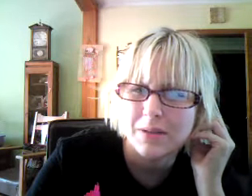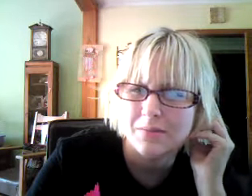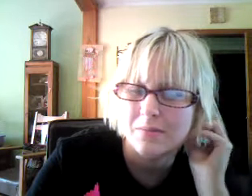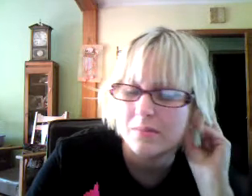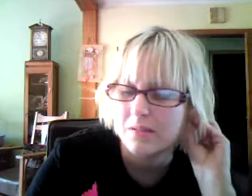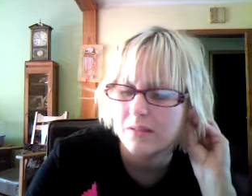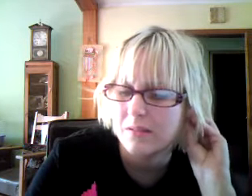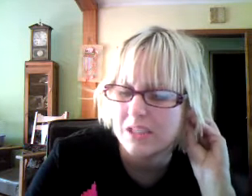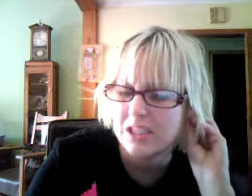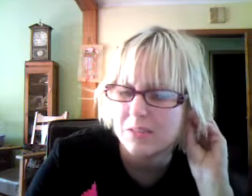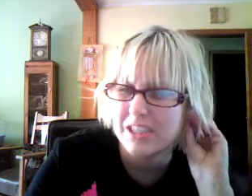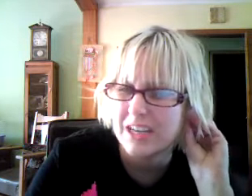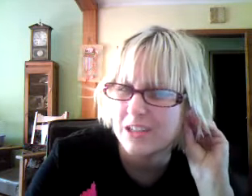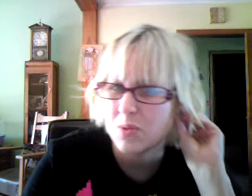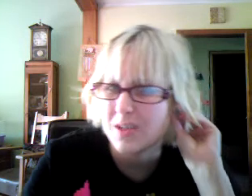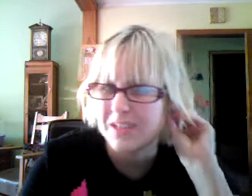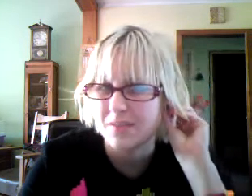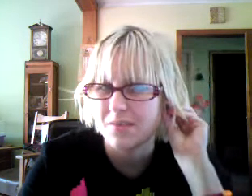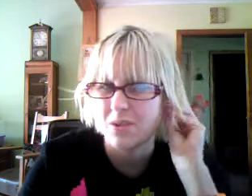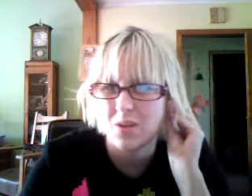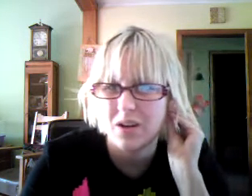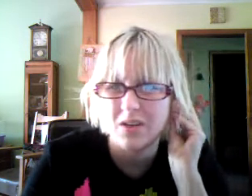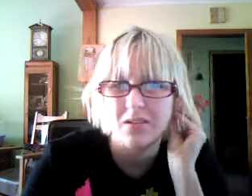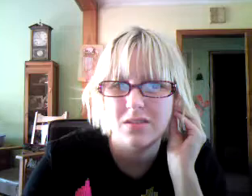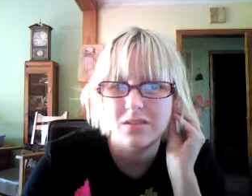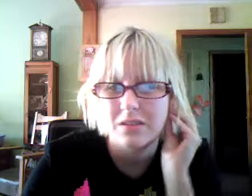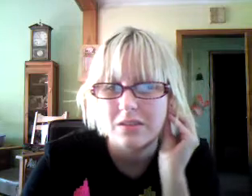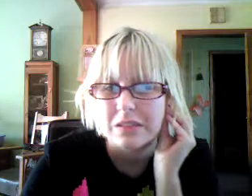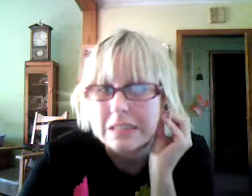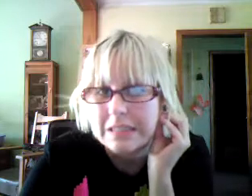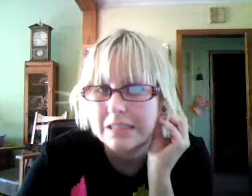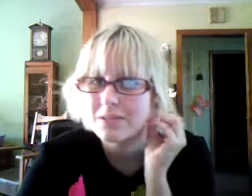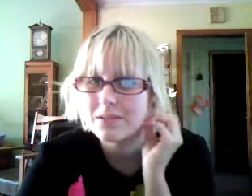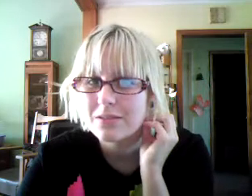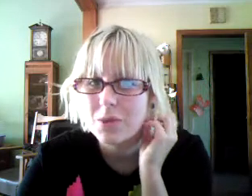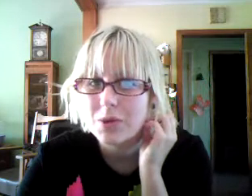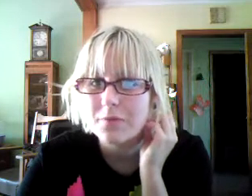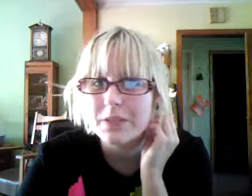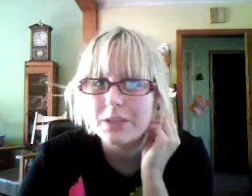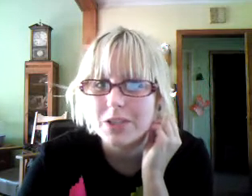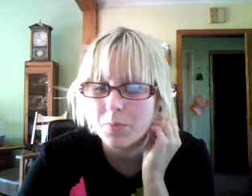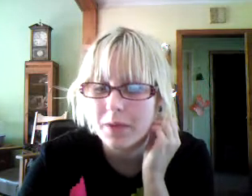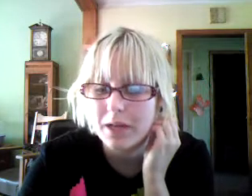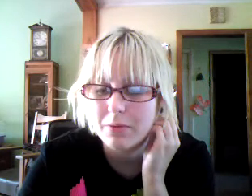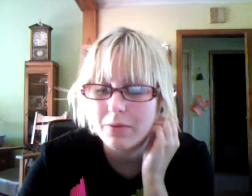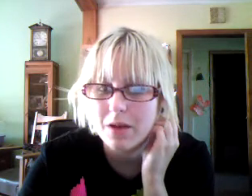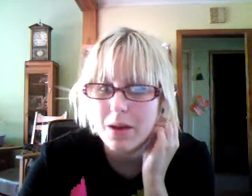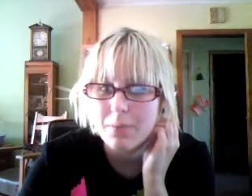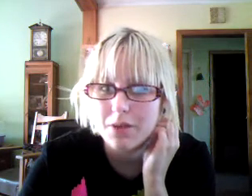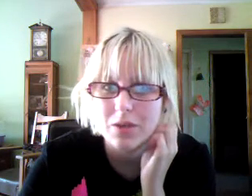But, let's just pretend it's Wednesday for a while. So I don't feel so bad about not uploading.